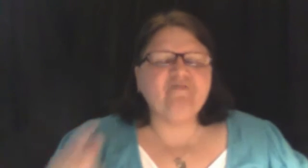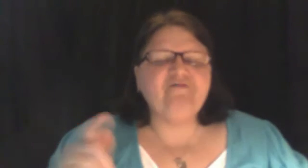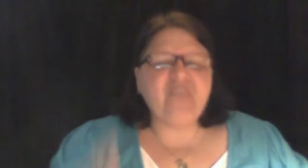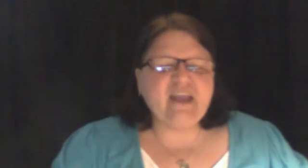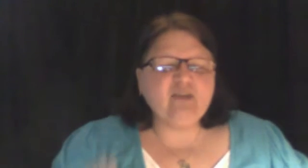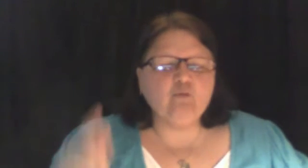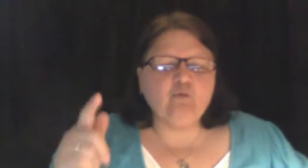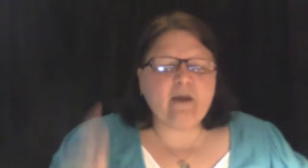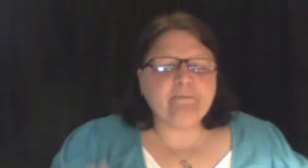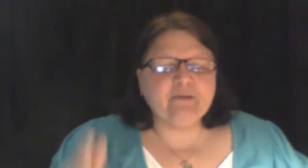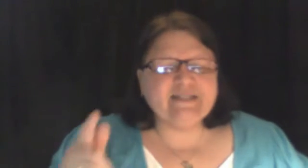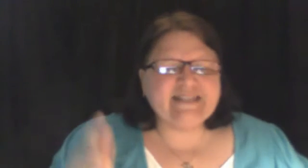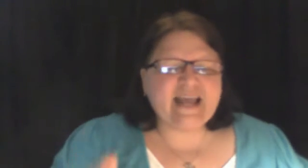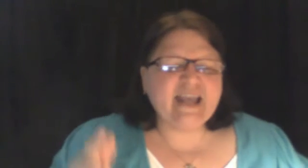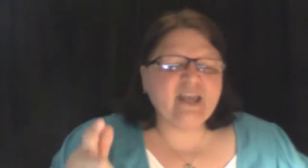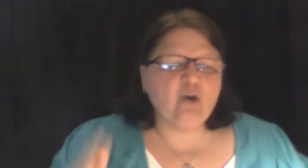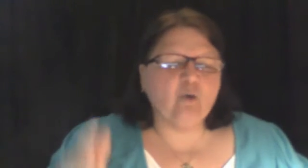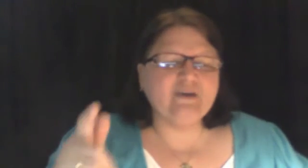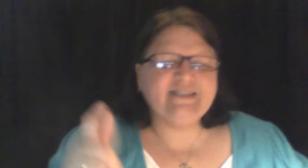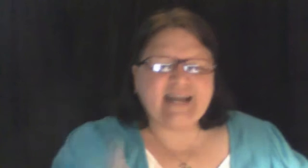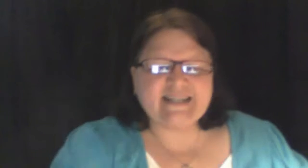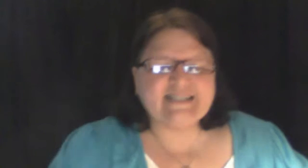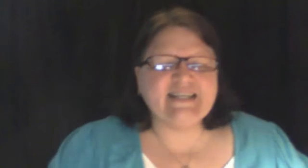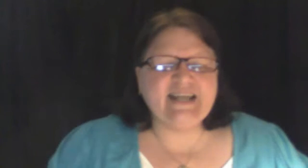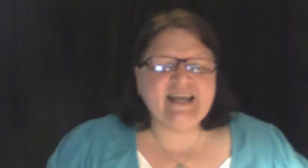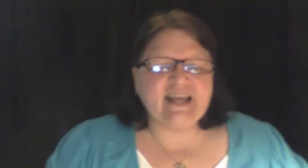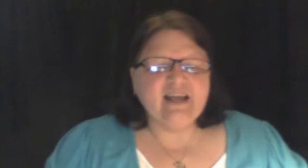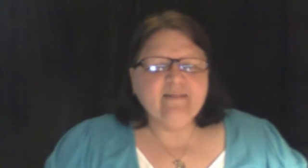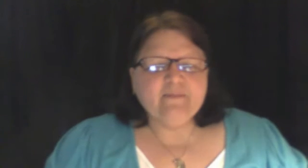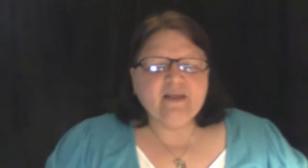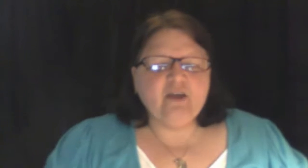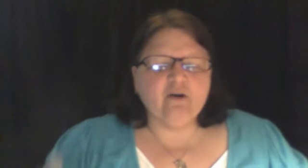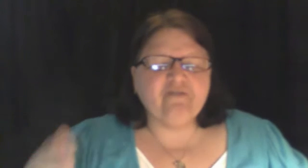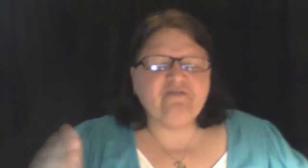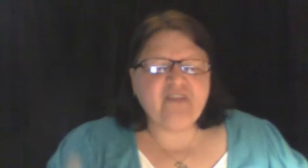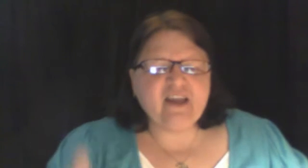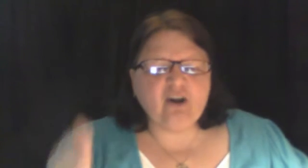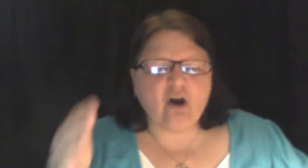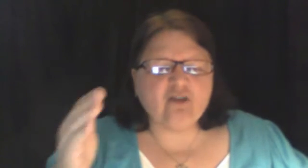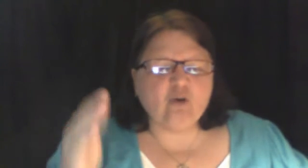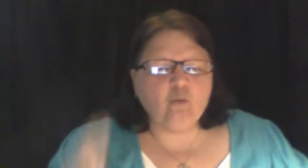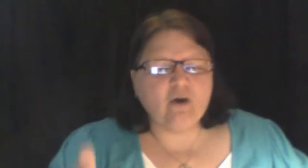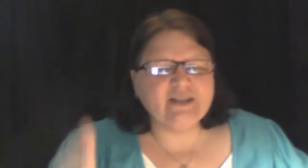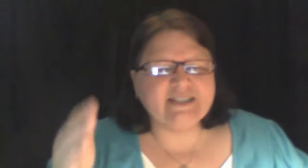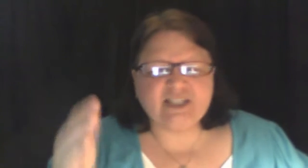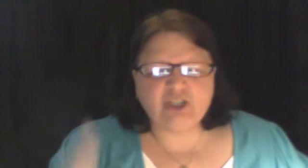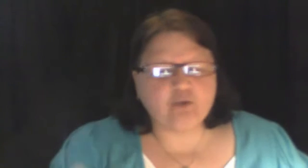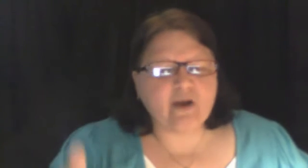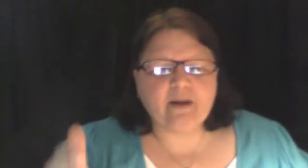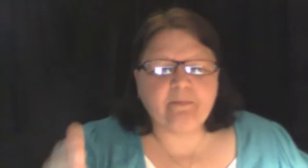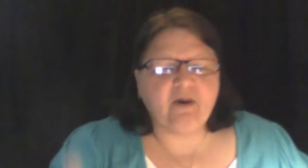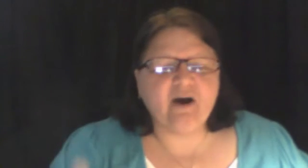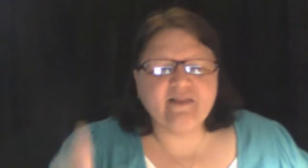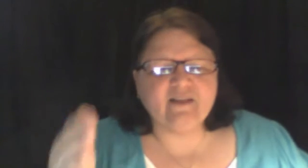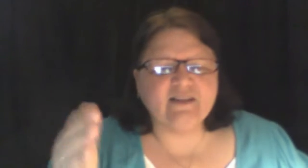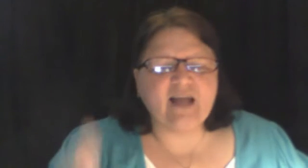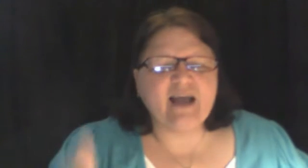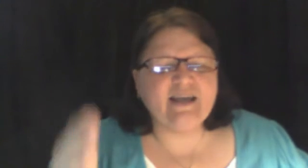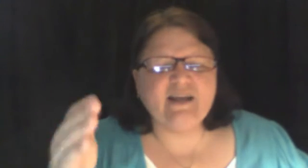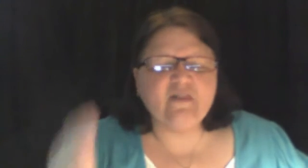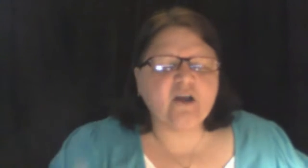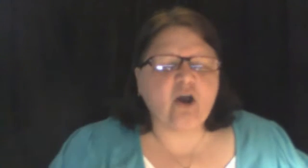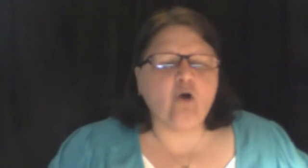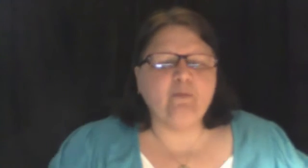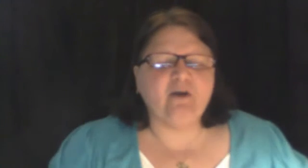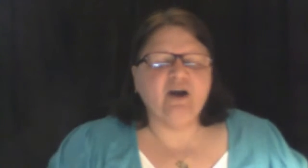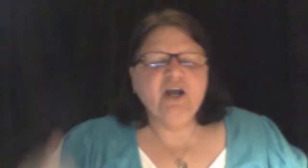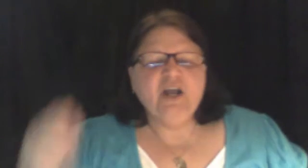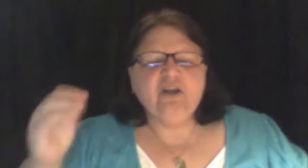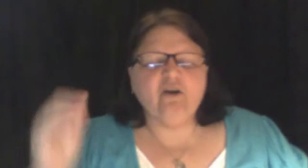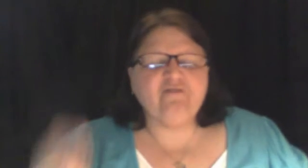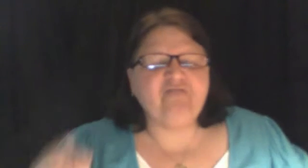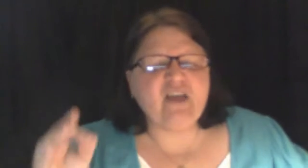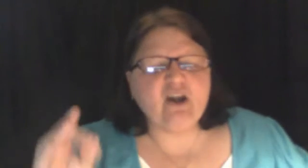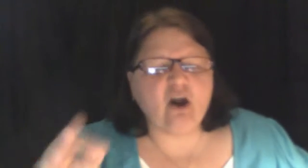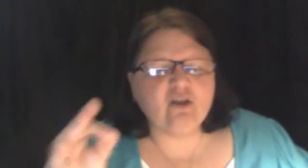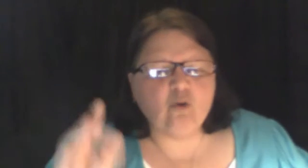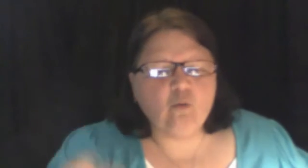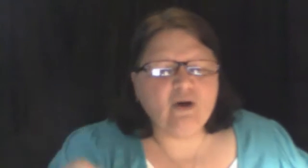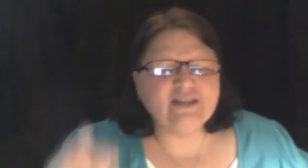feet represent your destiny. Your feet are the ones that tread upon the lion and the cobra. Your feet are the ones